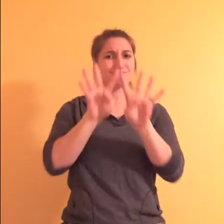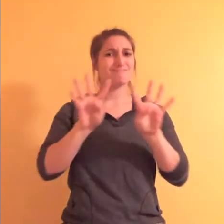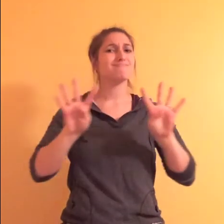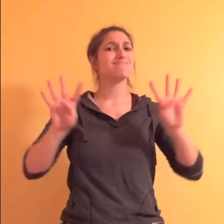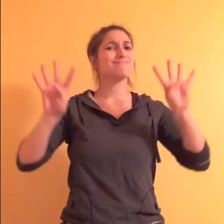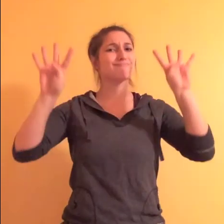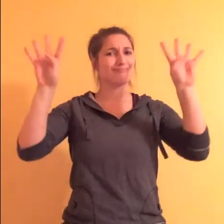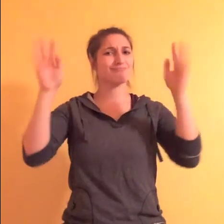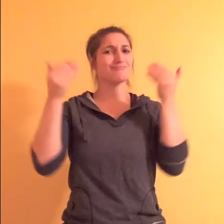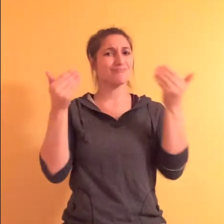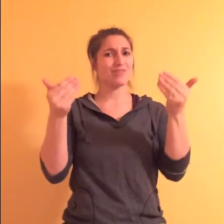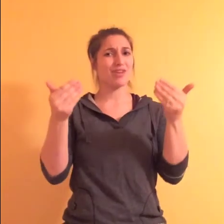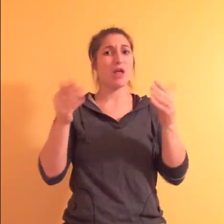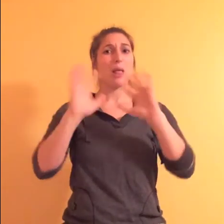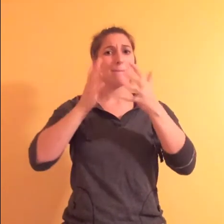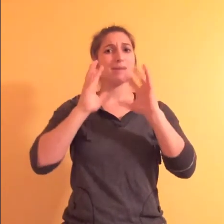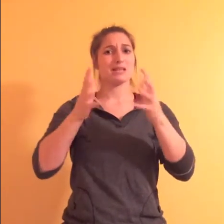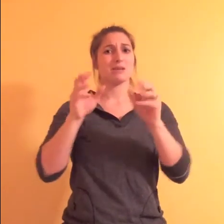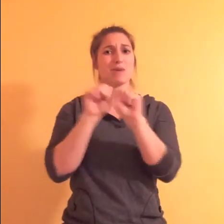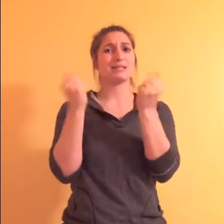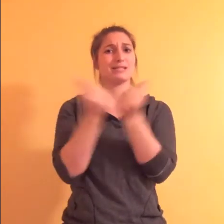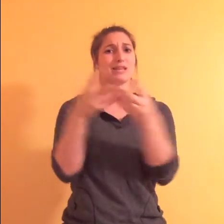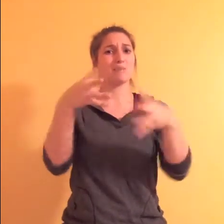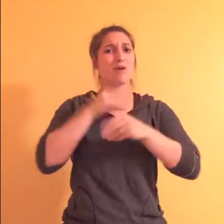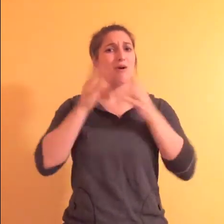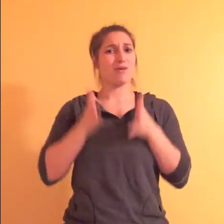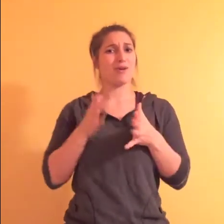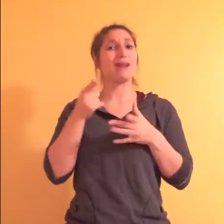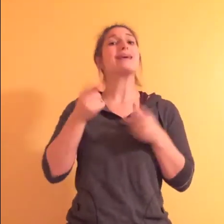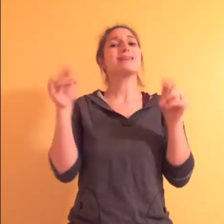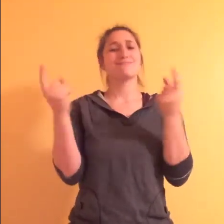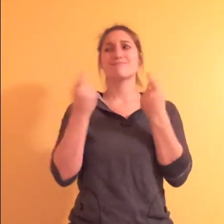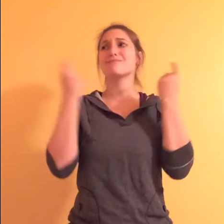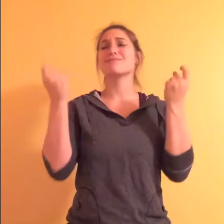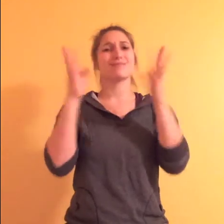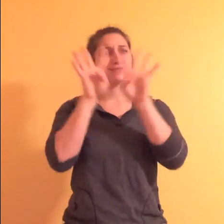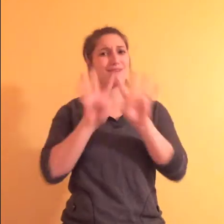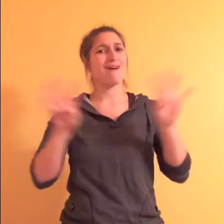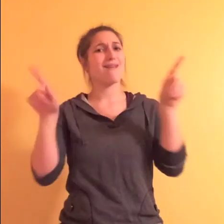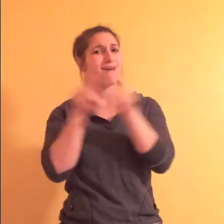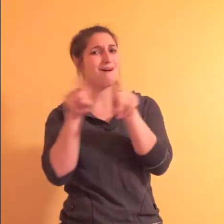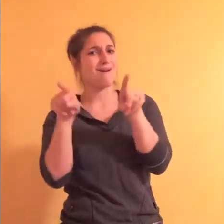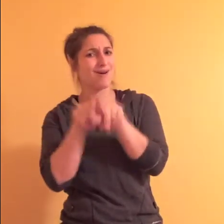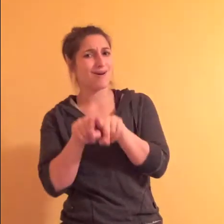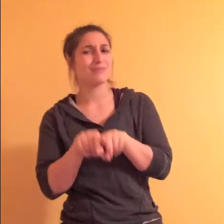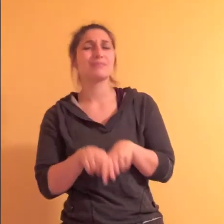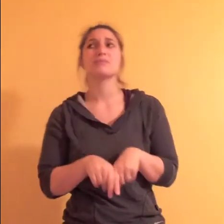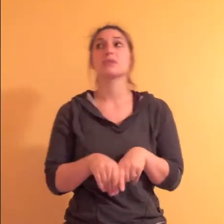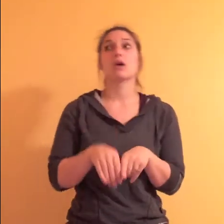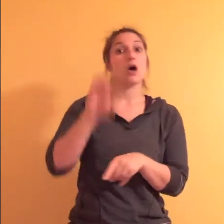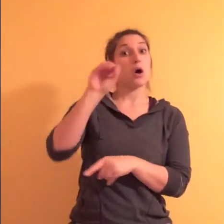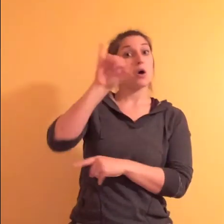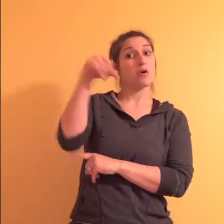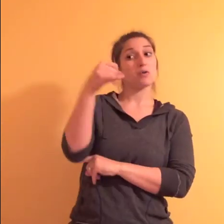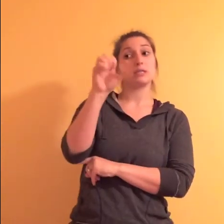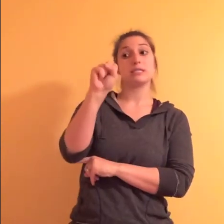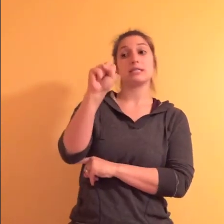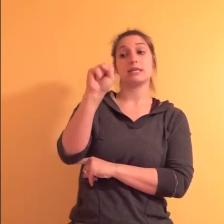Hanukkah, the owner of Seattle Supersonica's celebrates Hanukkah. O.J.